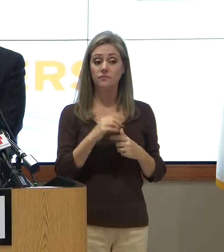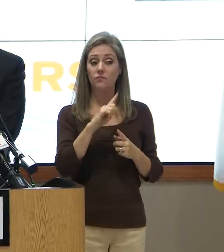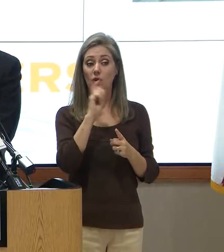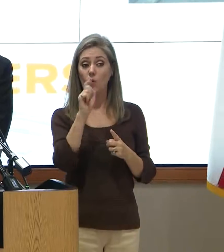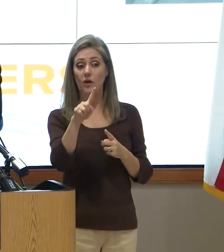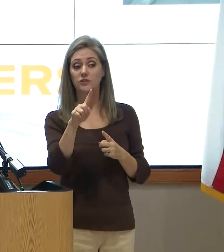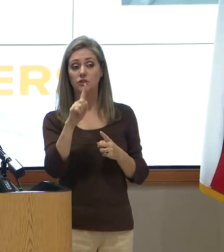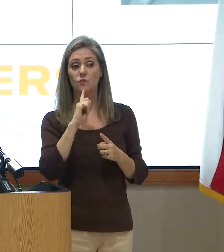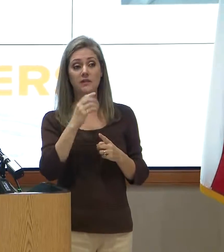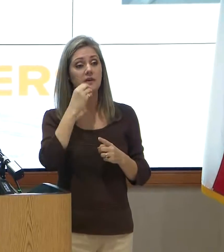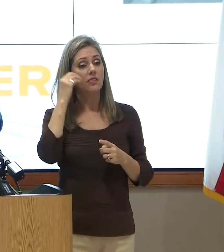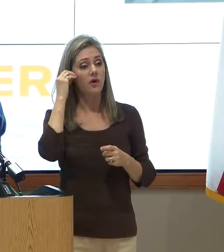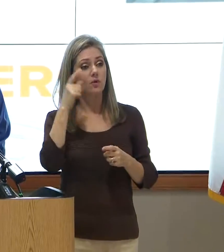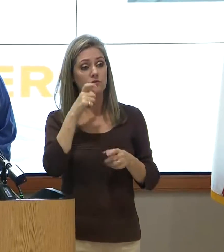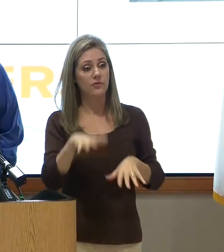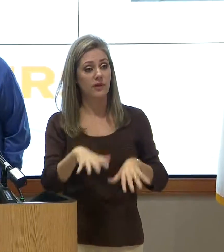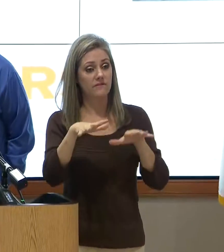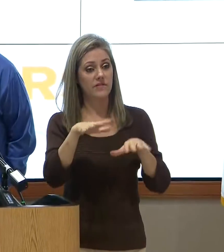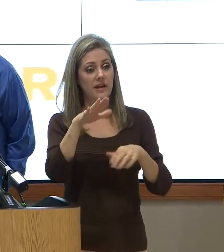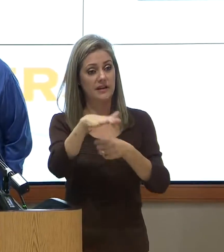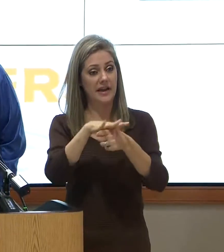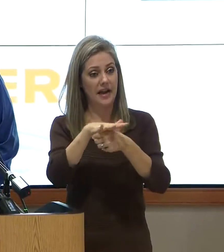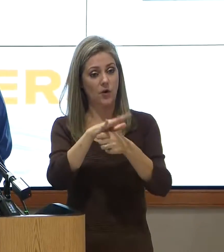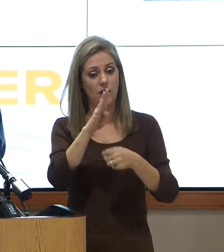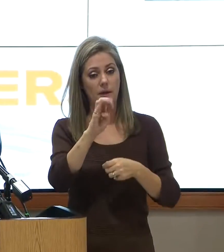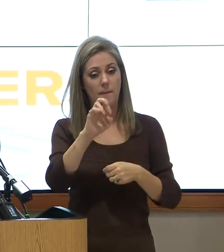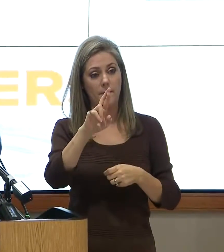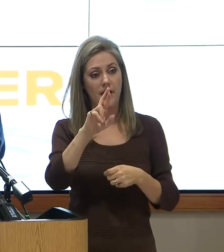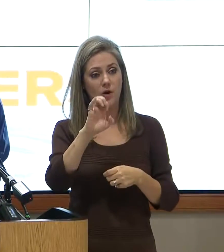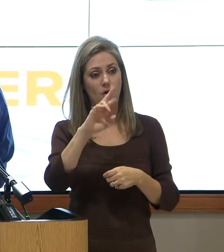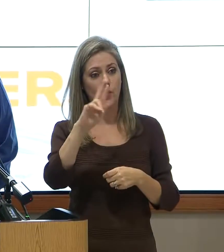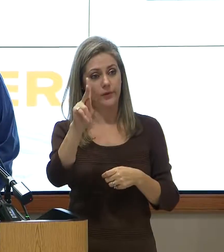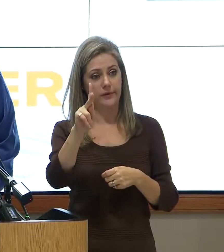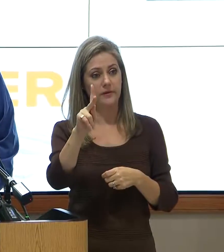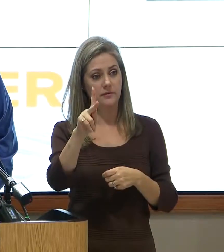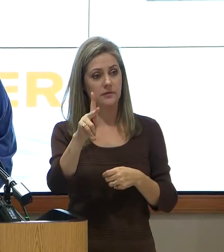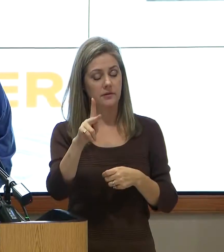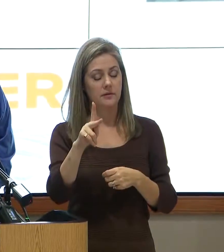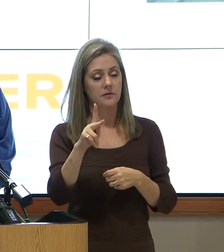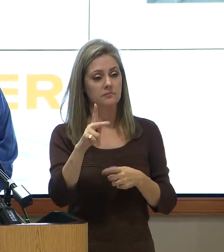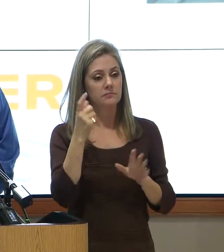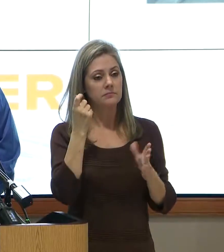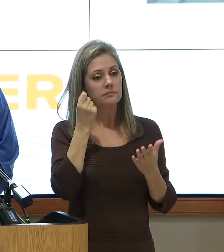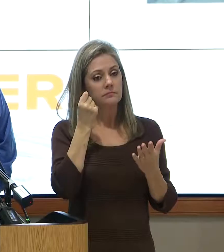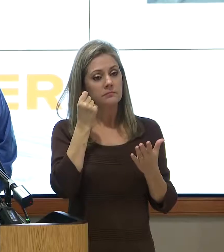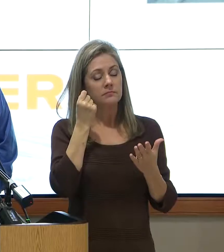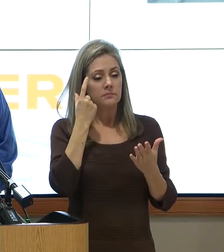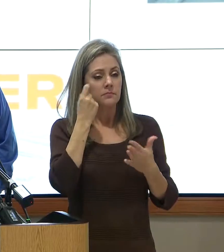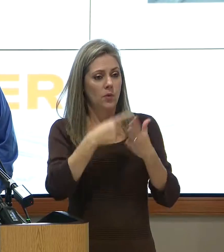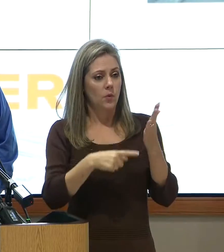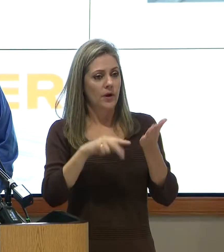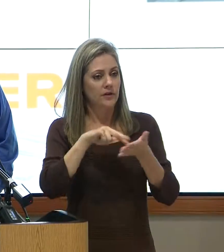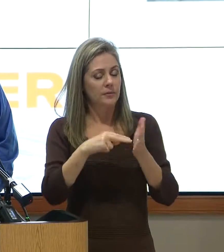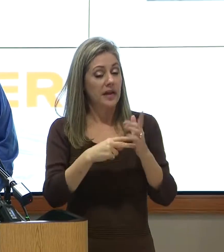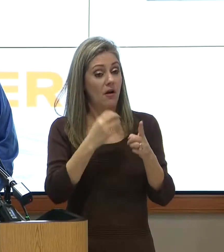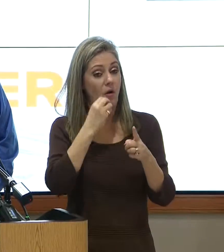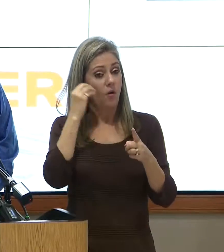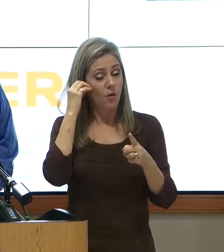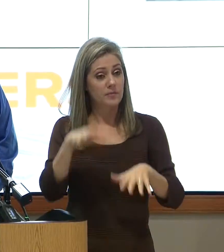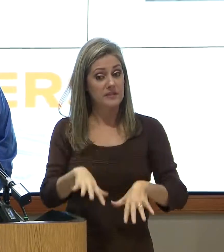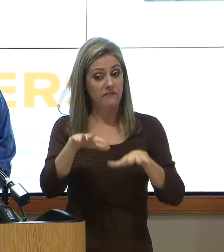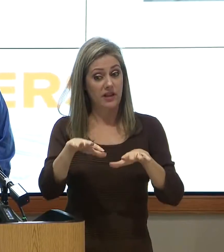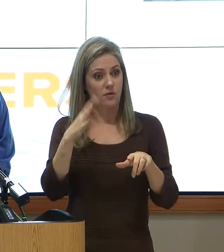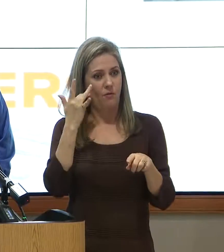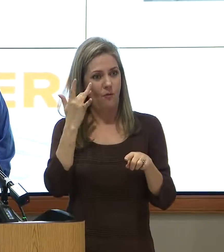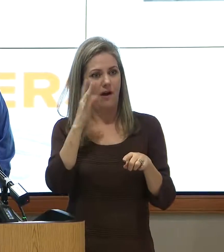the question was the homes that flooded in the Bear Creek subdivision. And can understand the context? mean, there were homes there that flooded